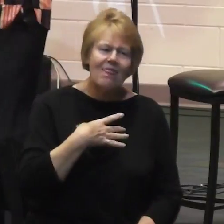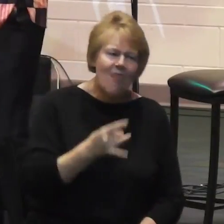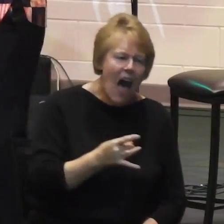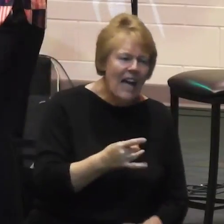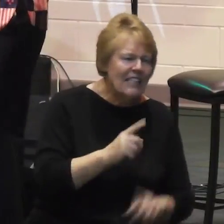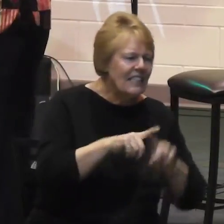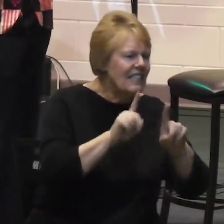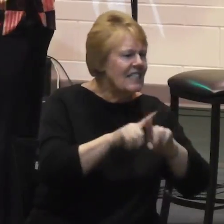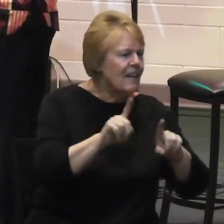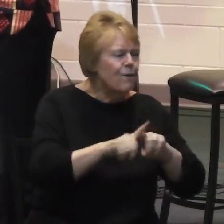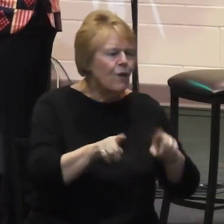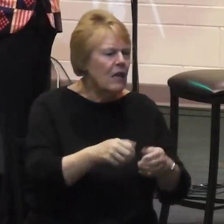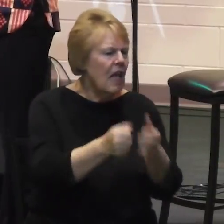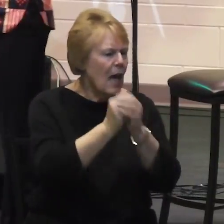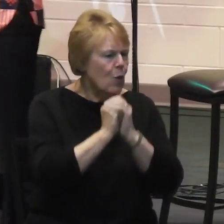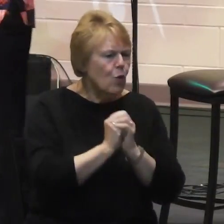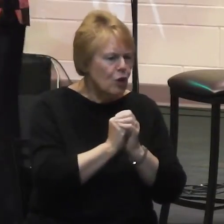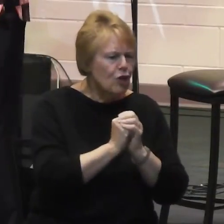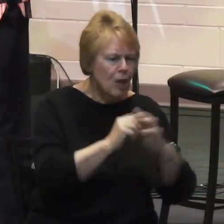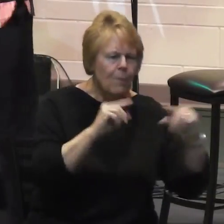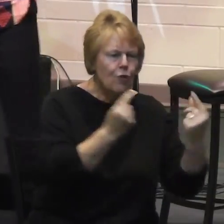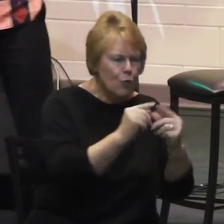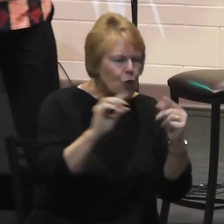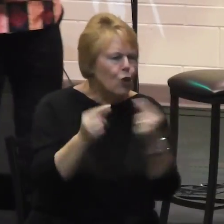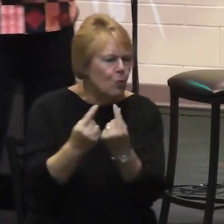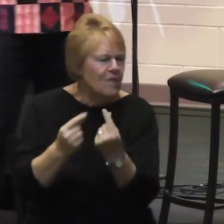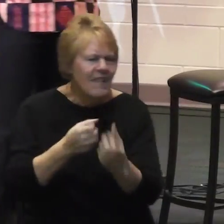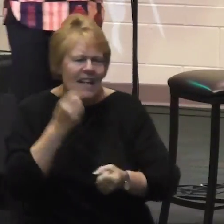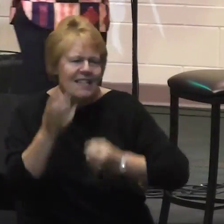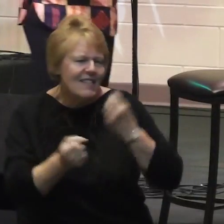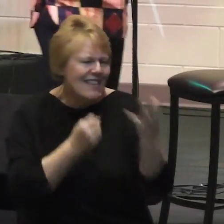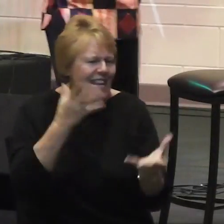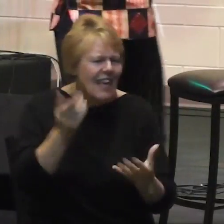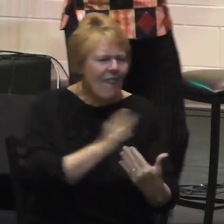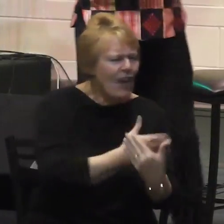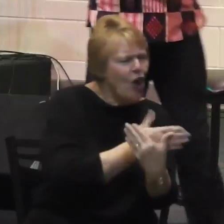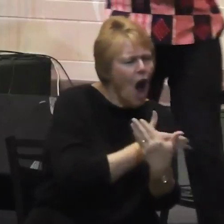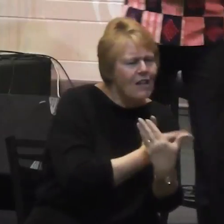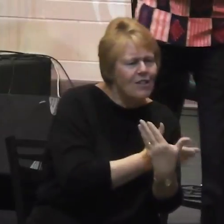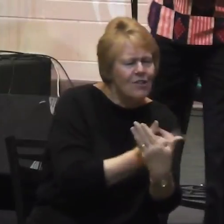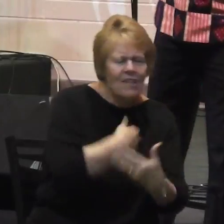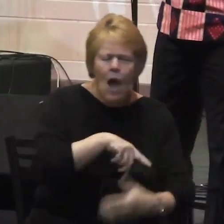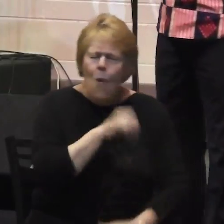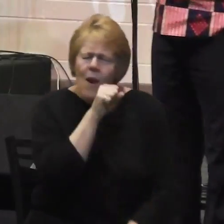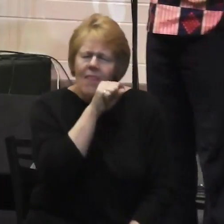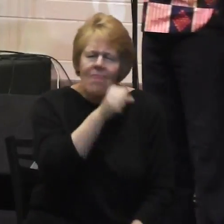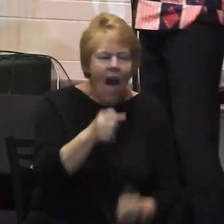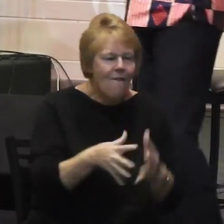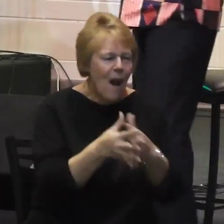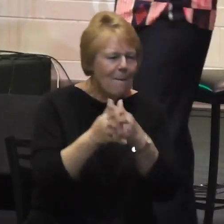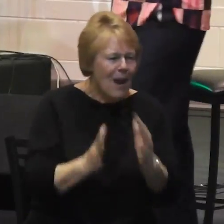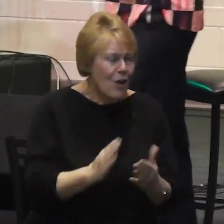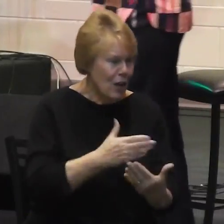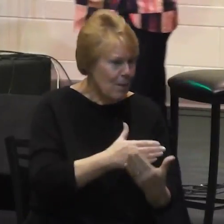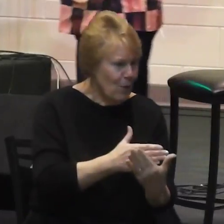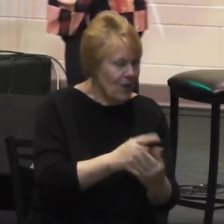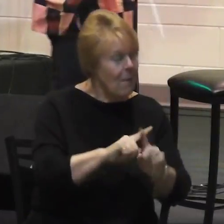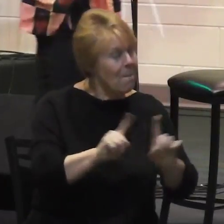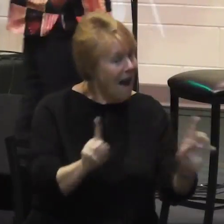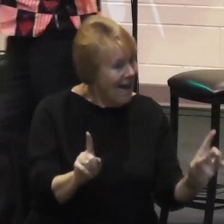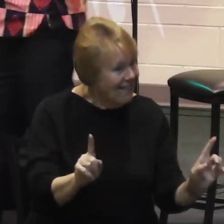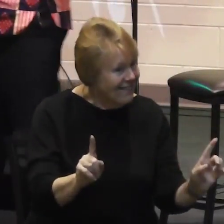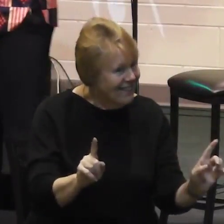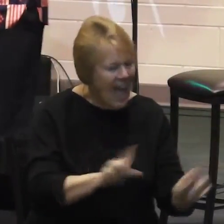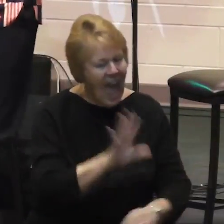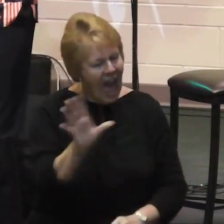when they come to Nairobi, we have to go for their concerts. So we love American music. But African music